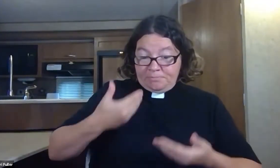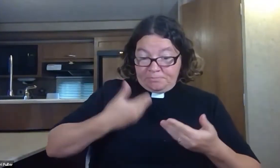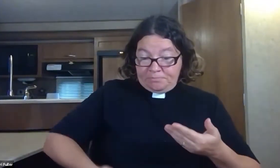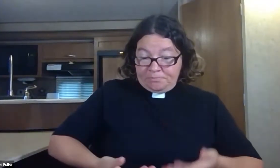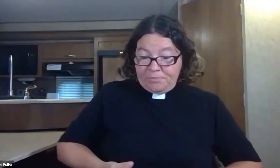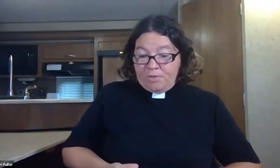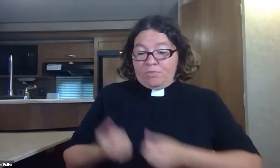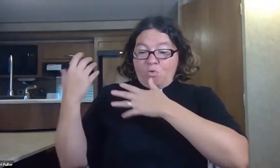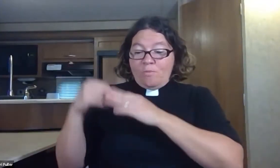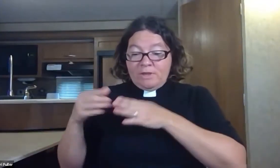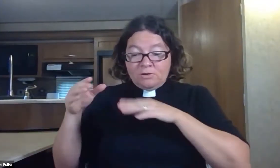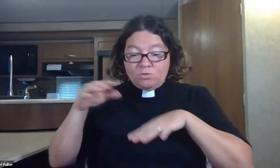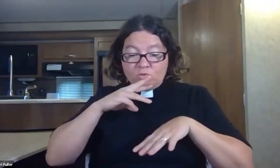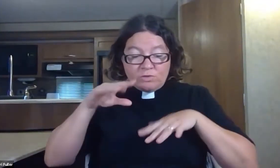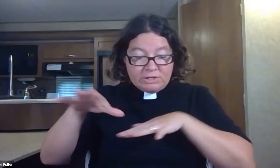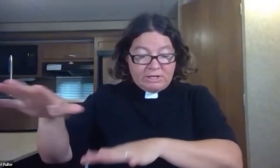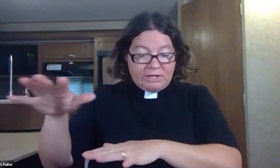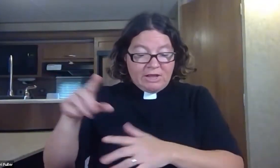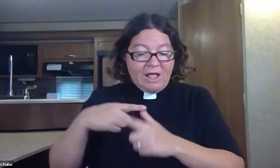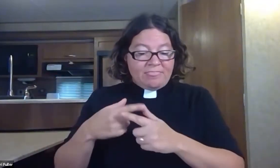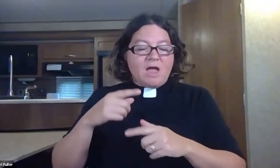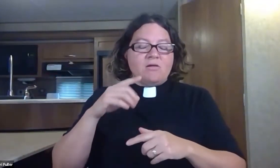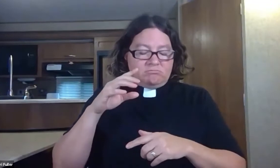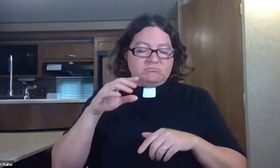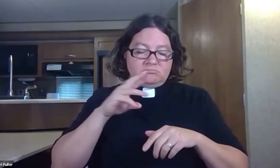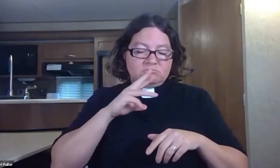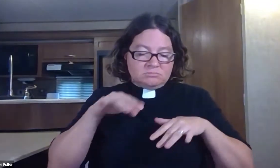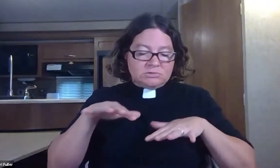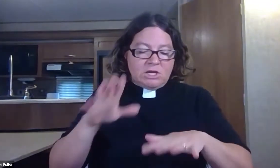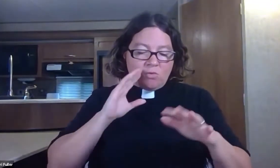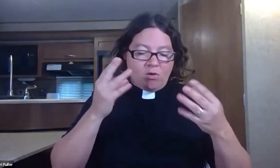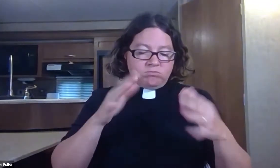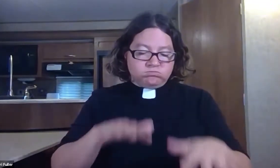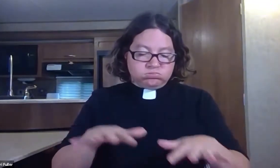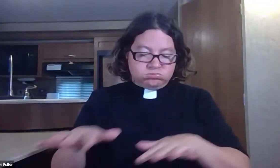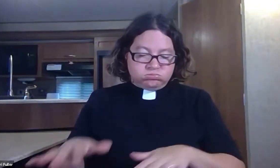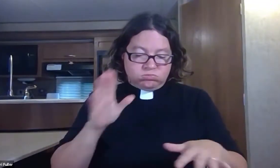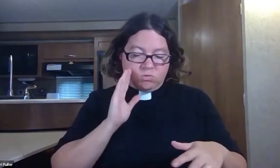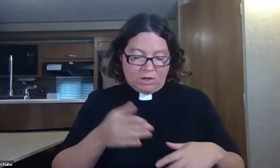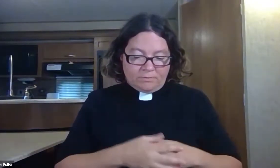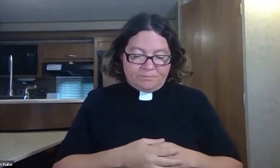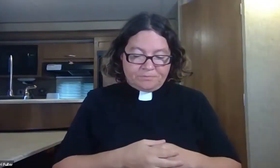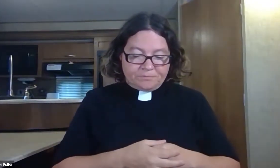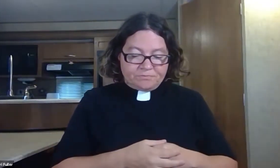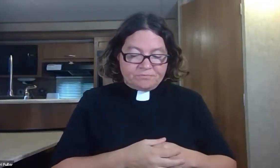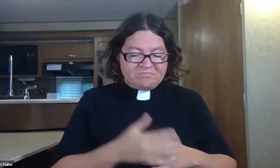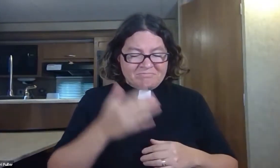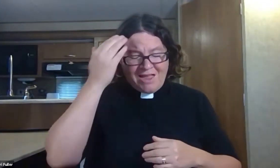Jonah said to them, Pick me up and hurl me into the sea. Then the sea will become calm around you.